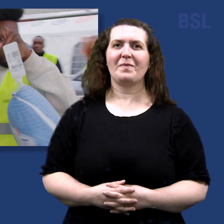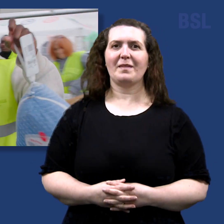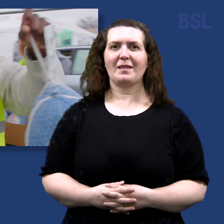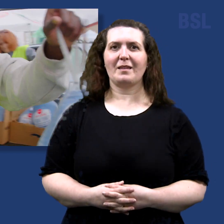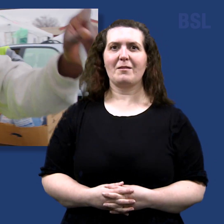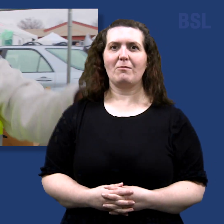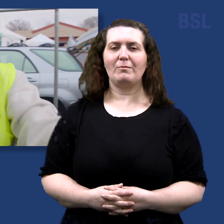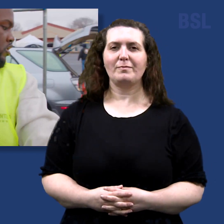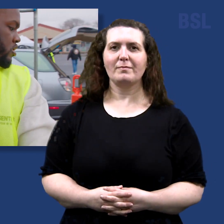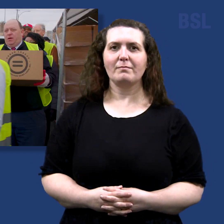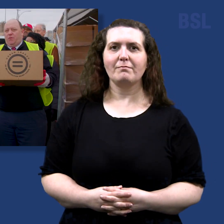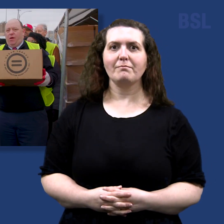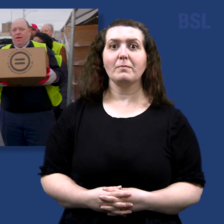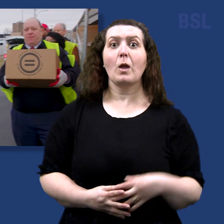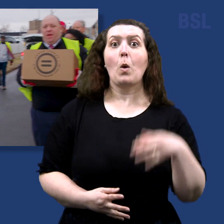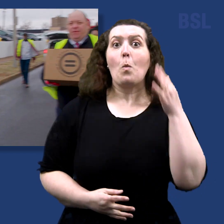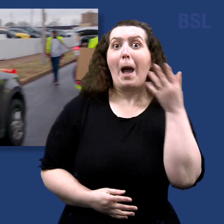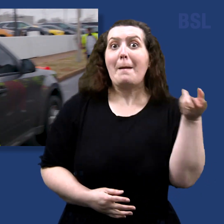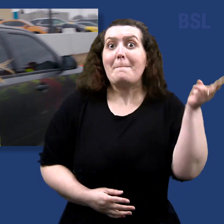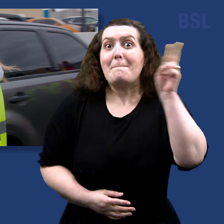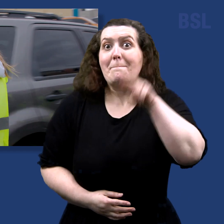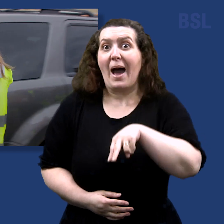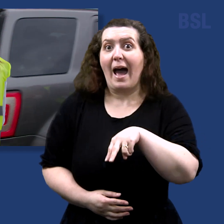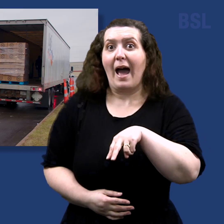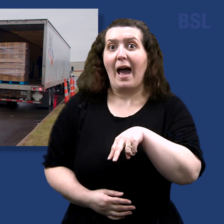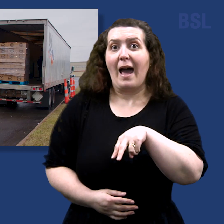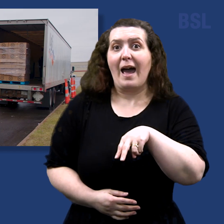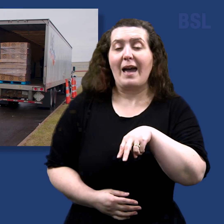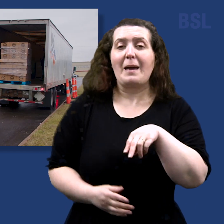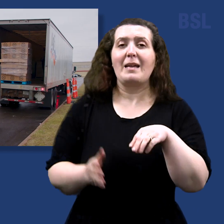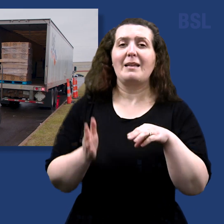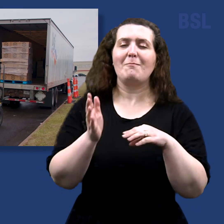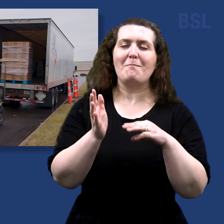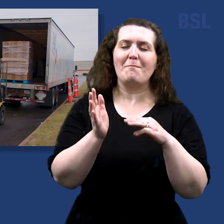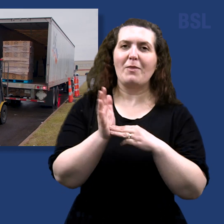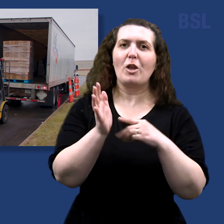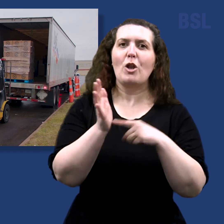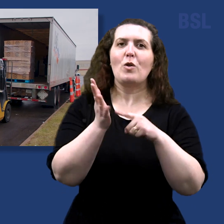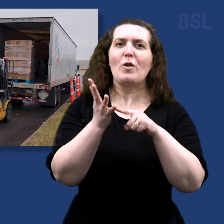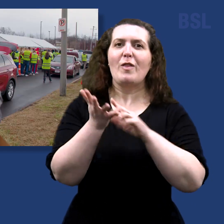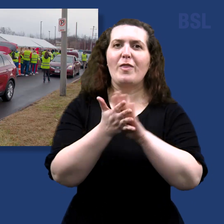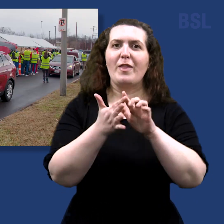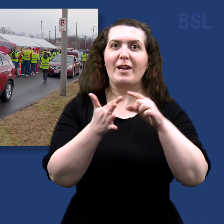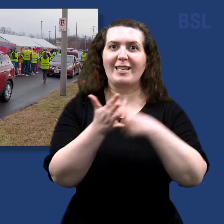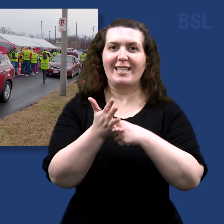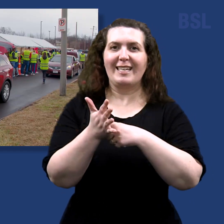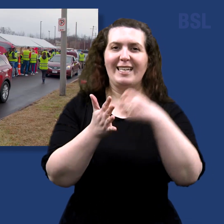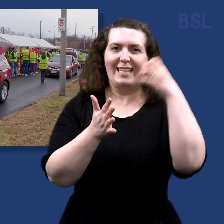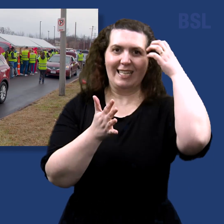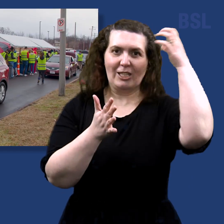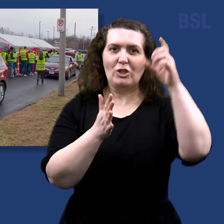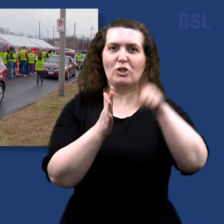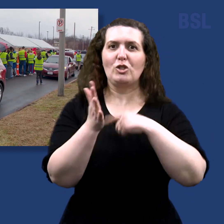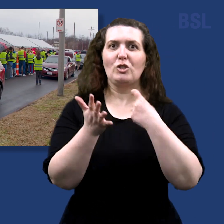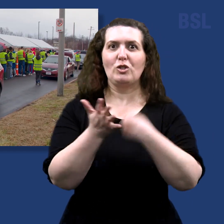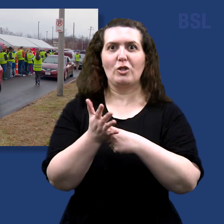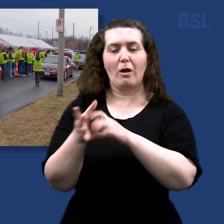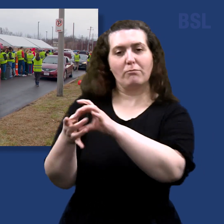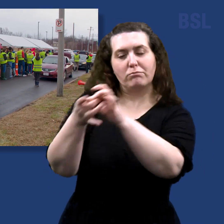When we return on Martin Luther King Jr. Day, church leaders join forces with the St. Louis community to help feed